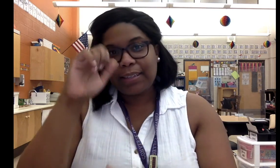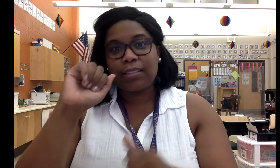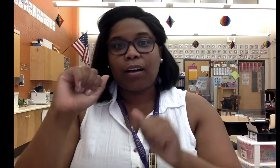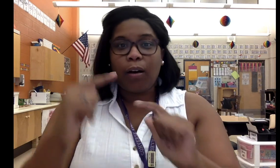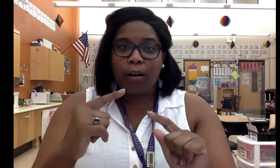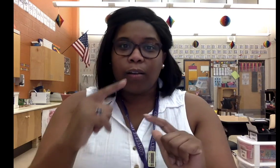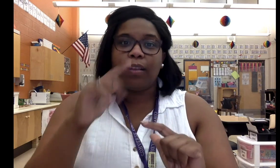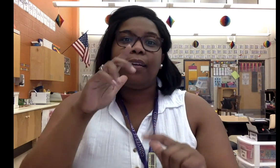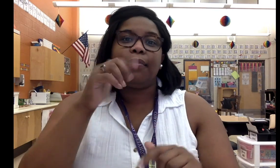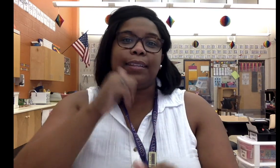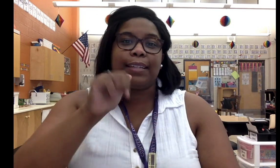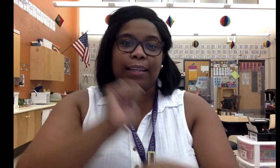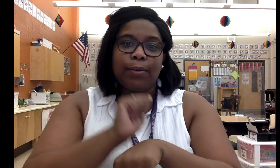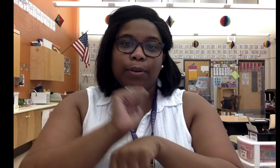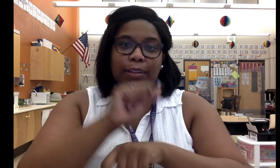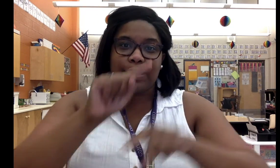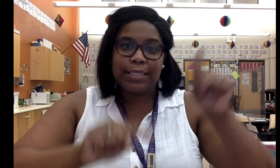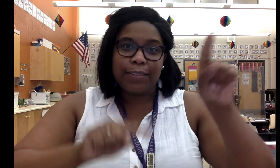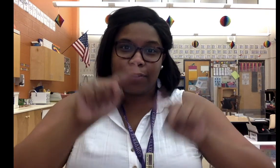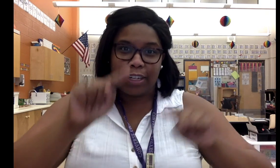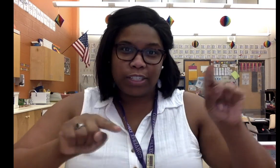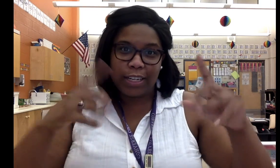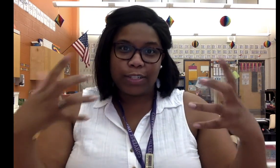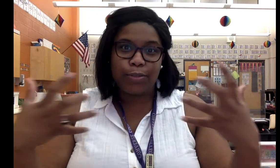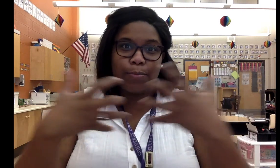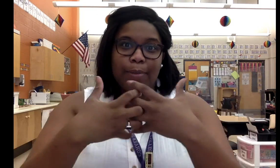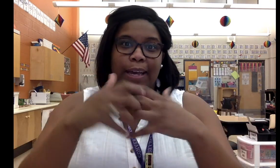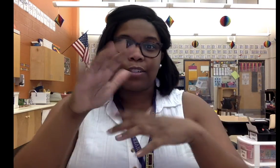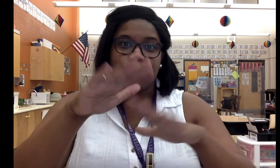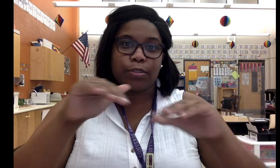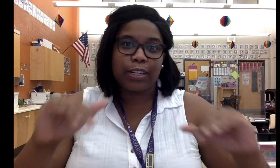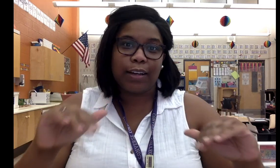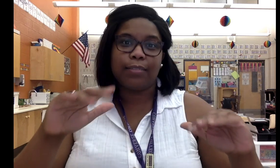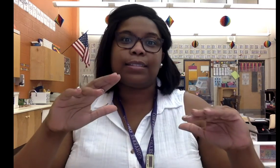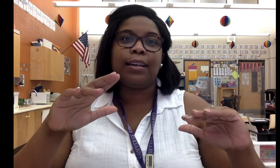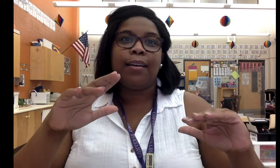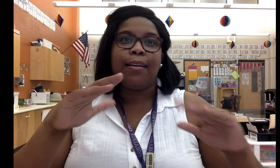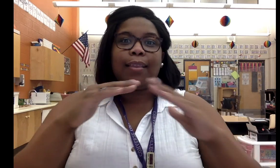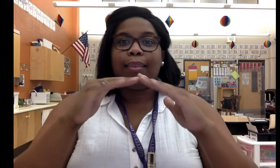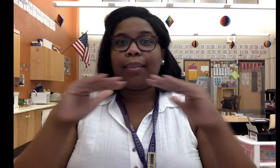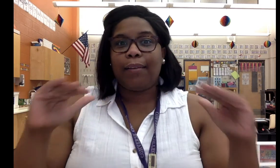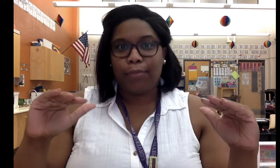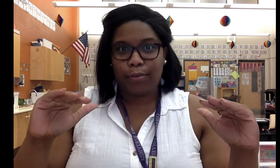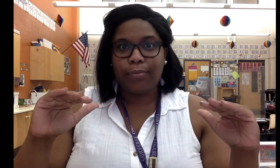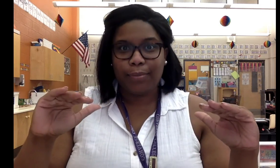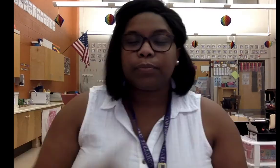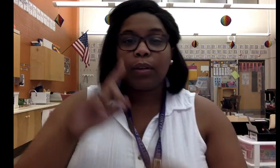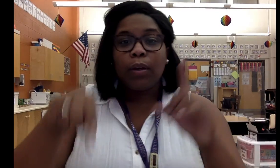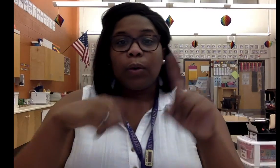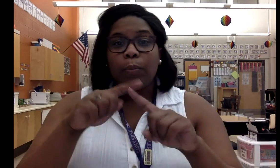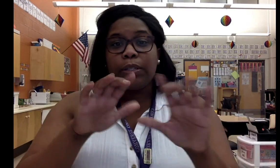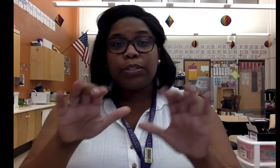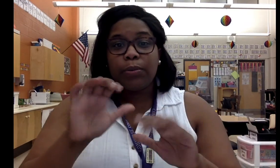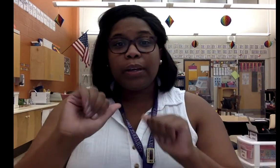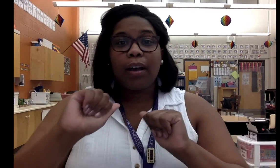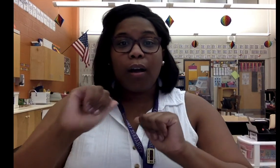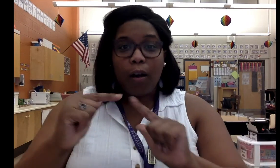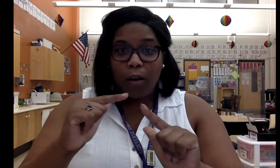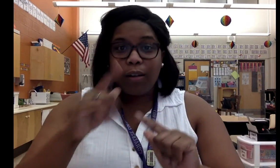all of the daily work is differentiated to match your child's level. When doing all